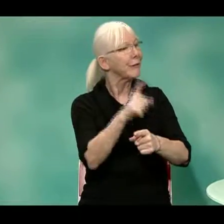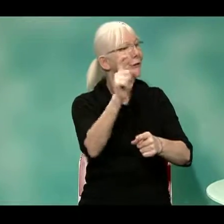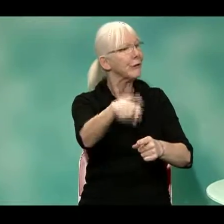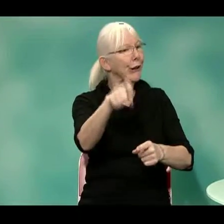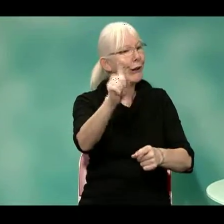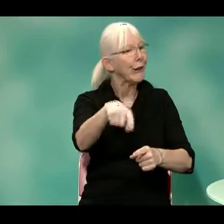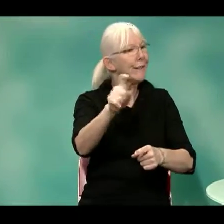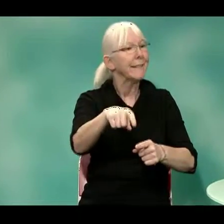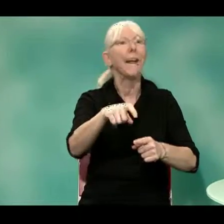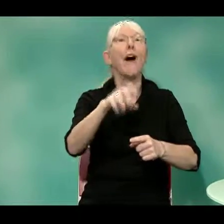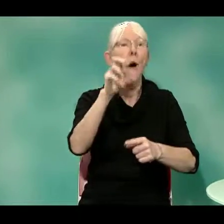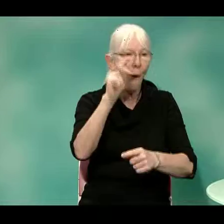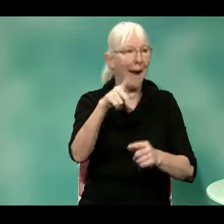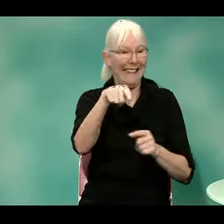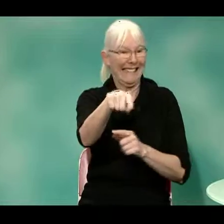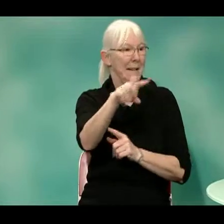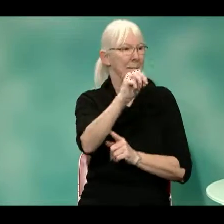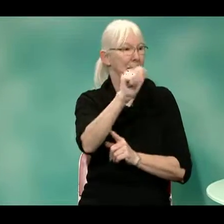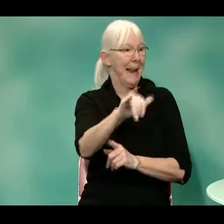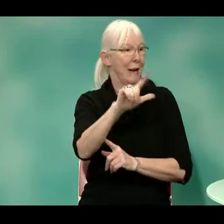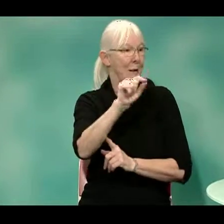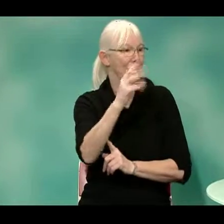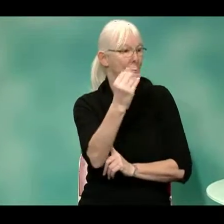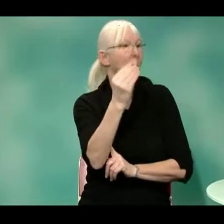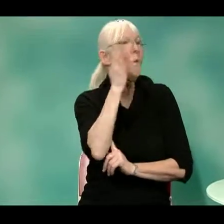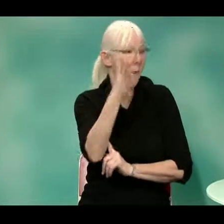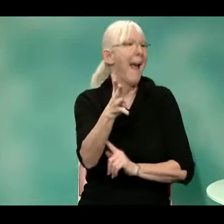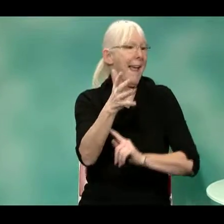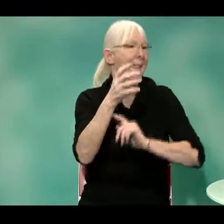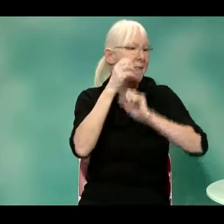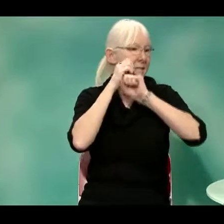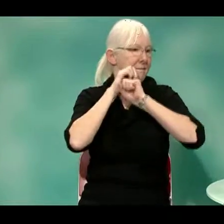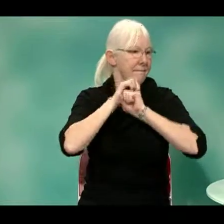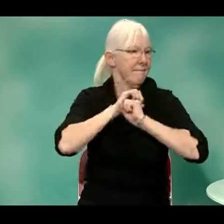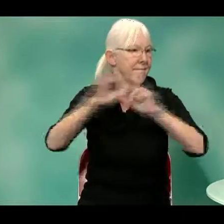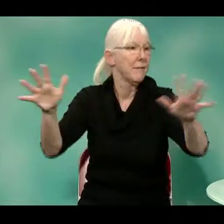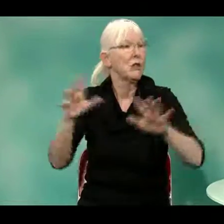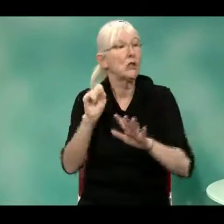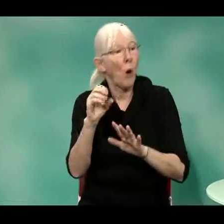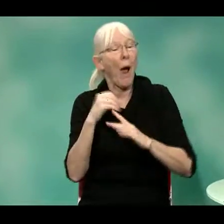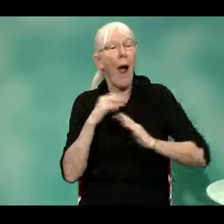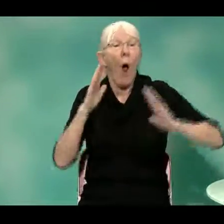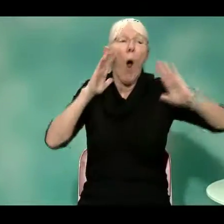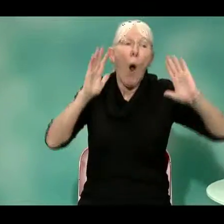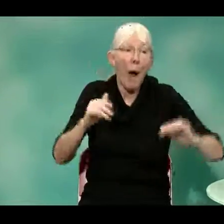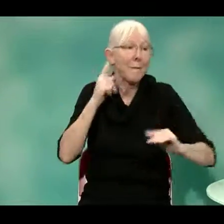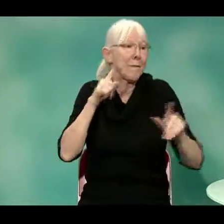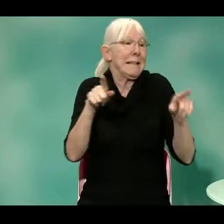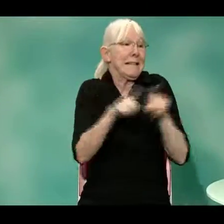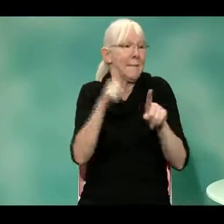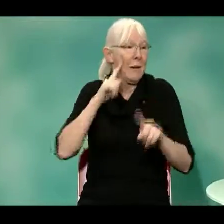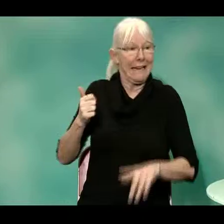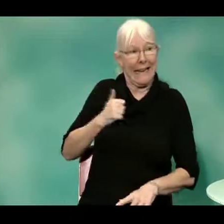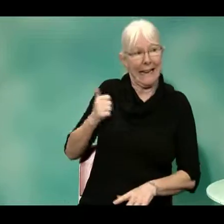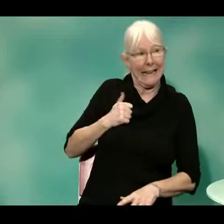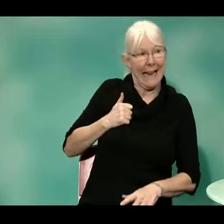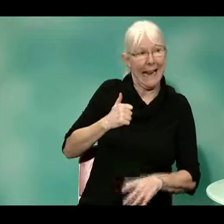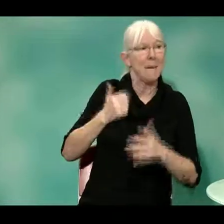if, if a hearing person needs to use that, they should be able to have that. So the FCC did listen to that in May. This May, they're going to be